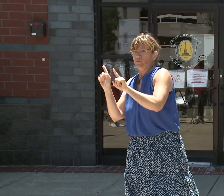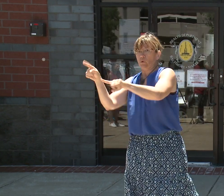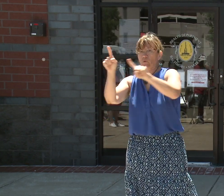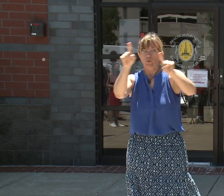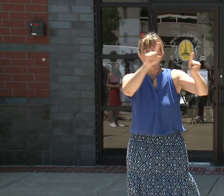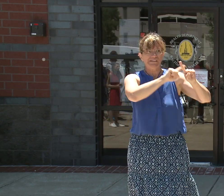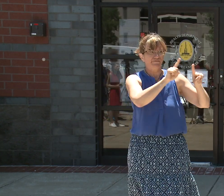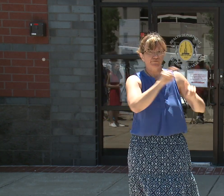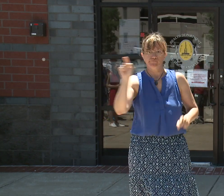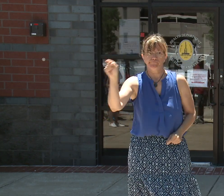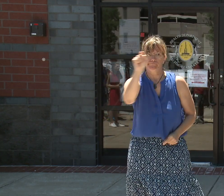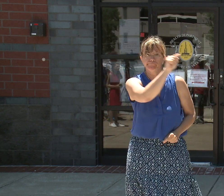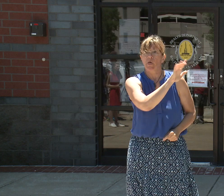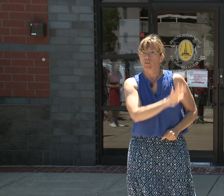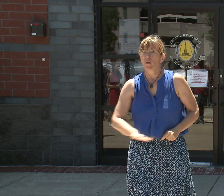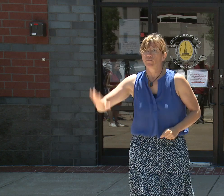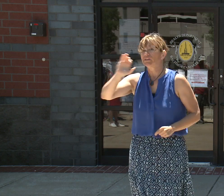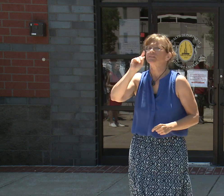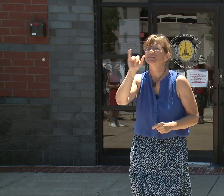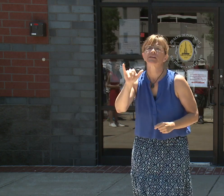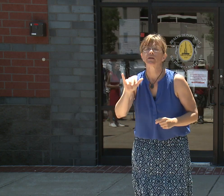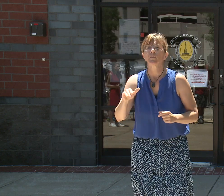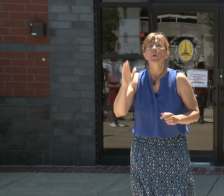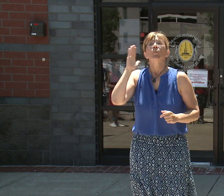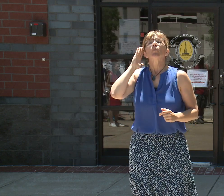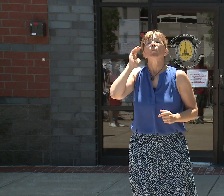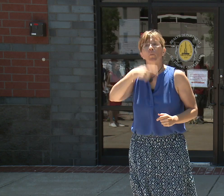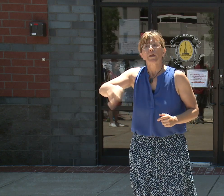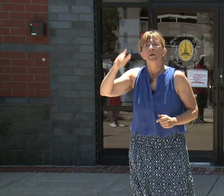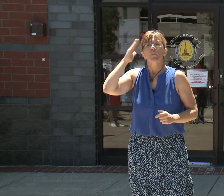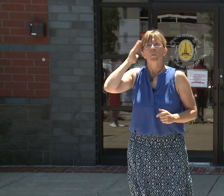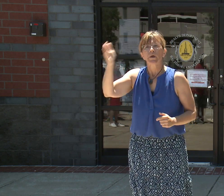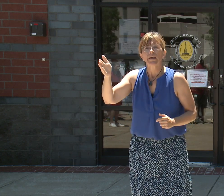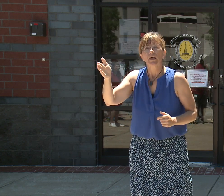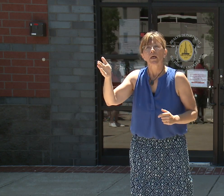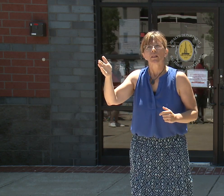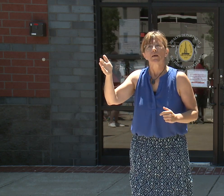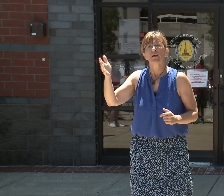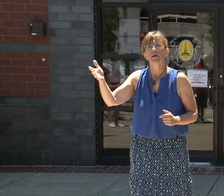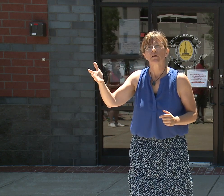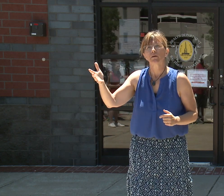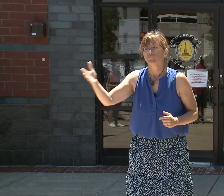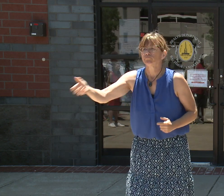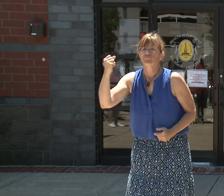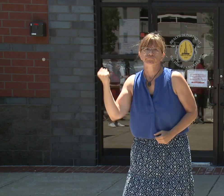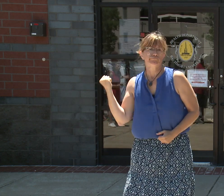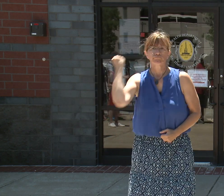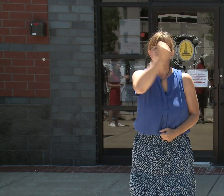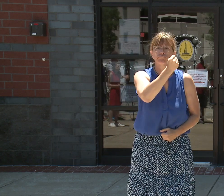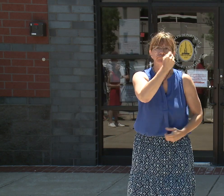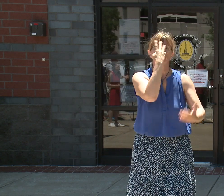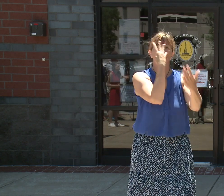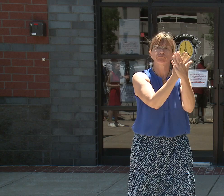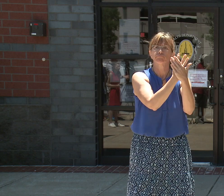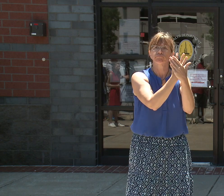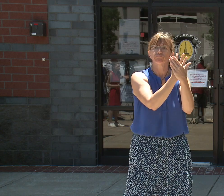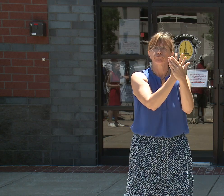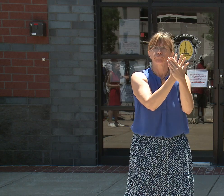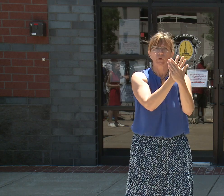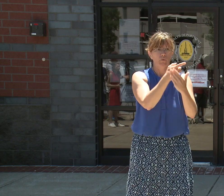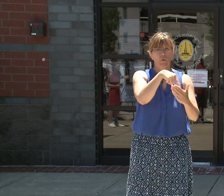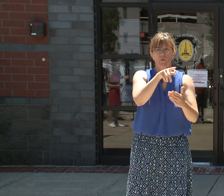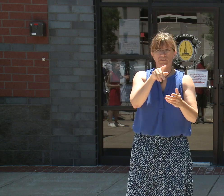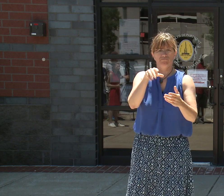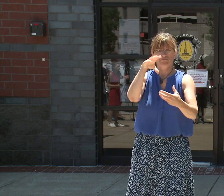removing people who murder people from our streets. It would be wonderful to have us talking about not just about the bad things that are happening, but also